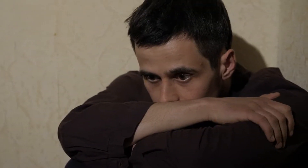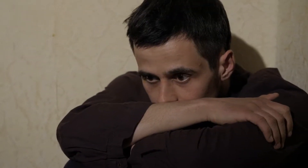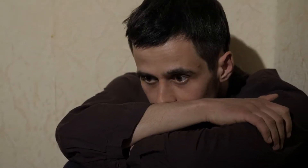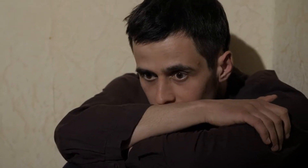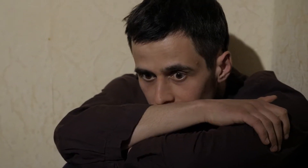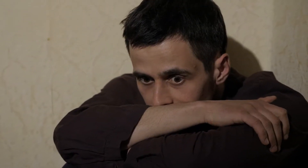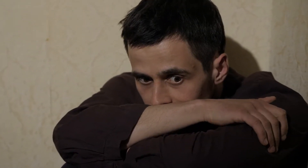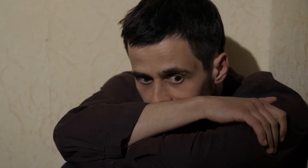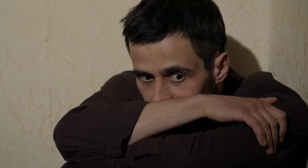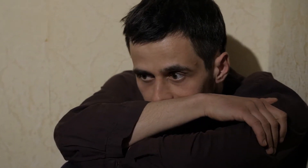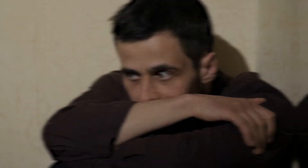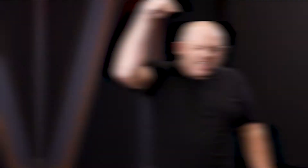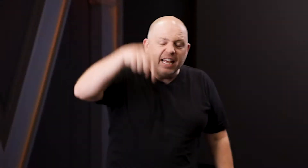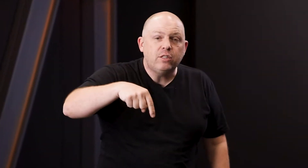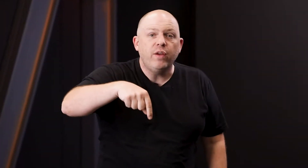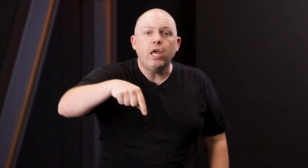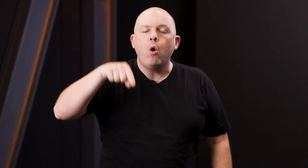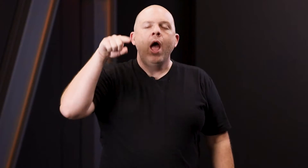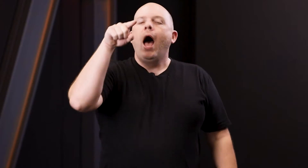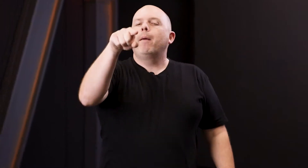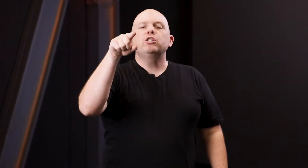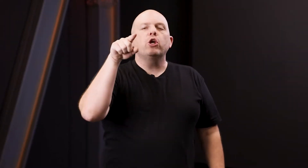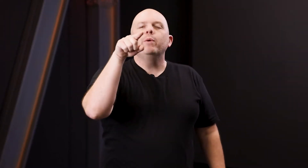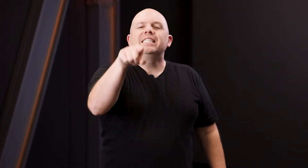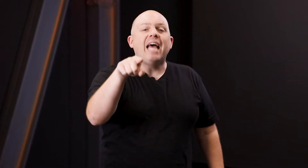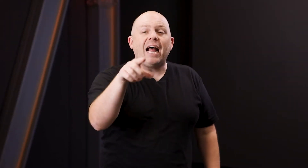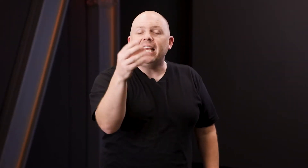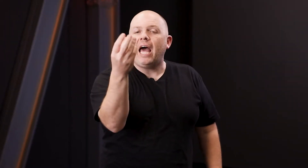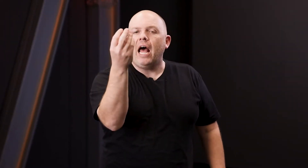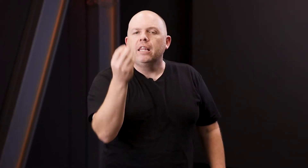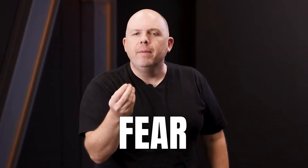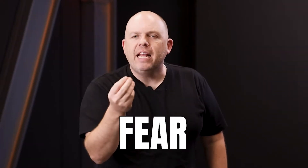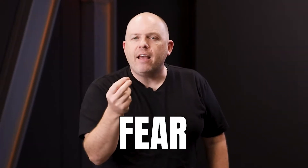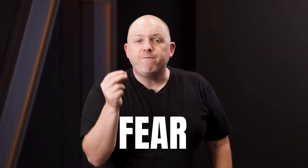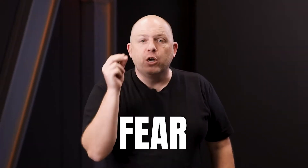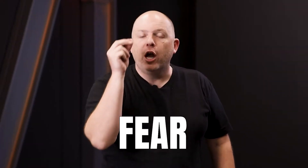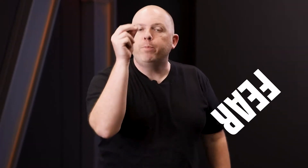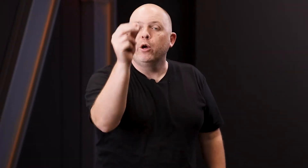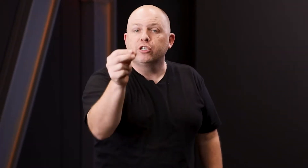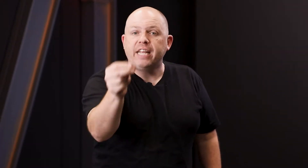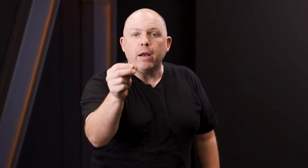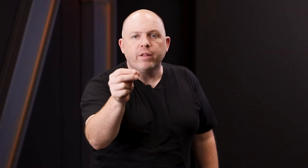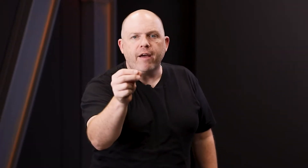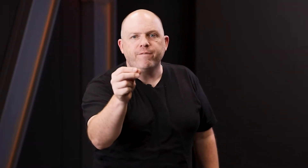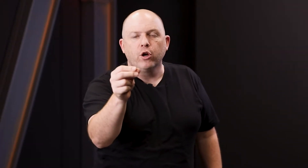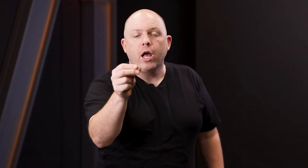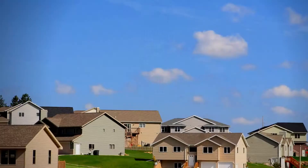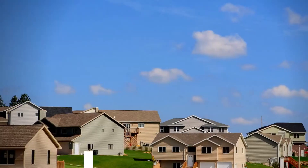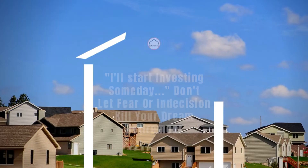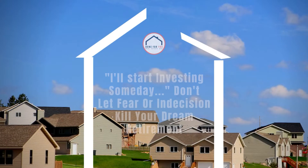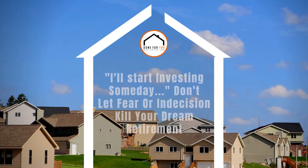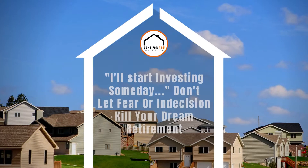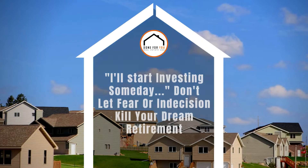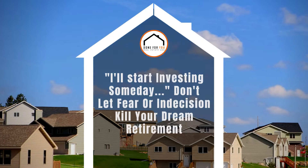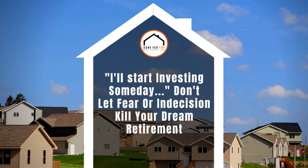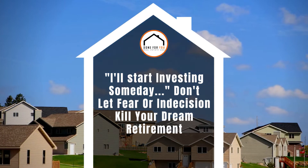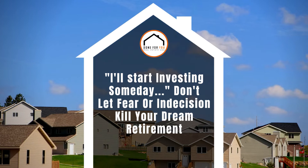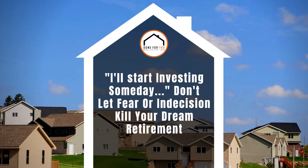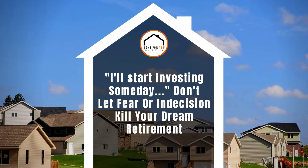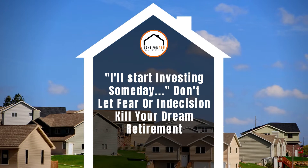define your investing. And in this video, I'm gonna show you exactly how to eliminate that fear, help you understand where that fear comes from so you can make the